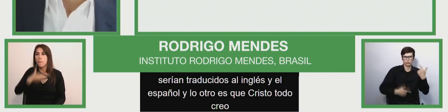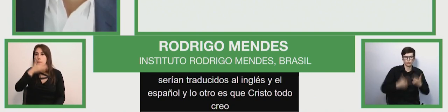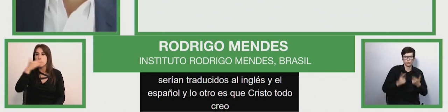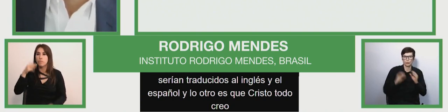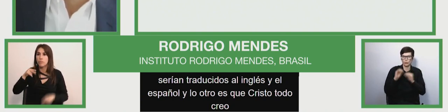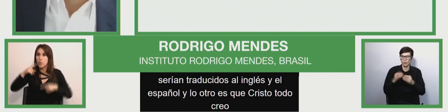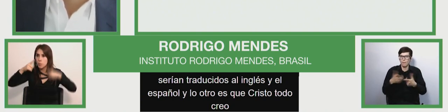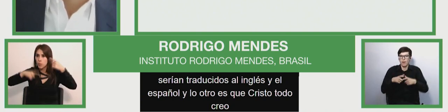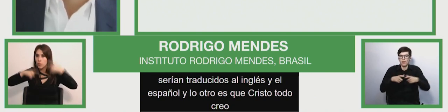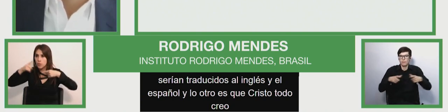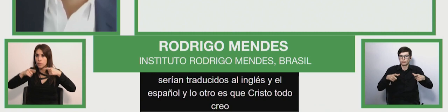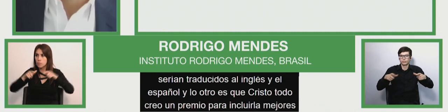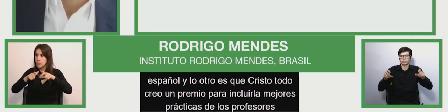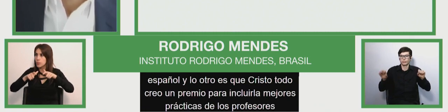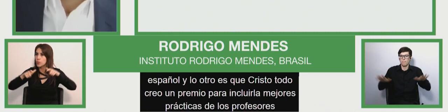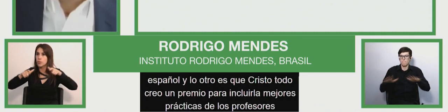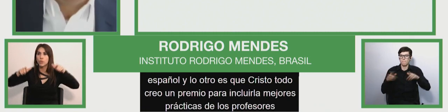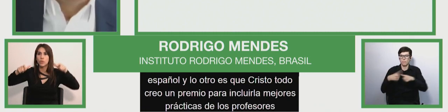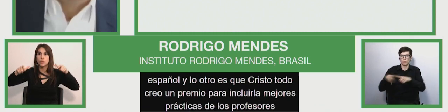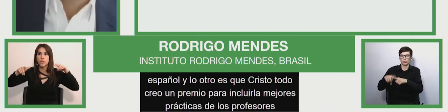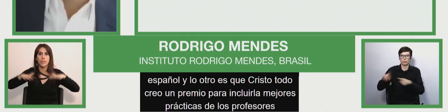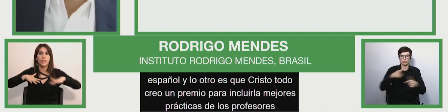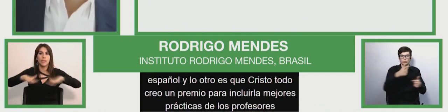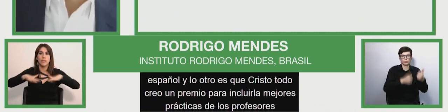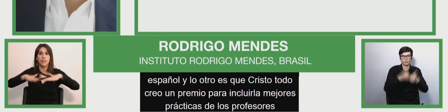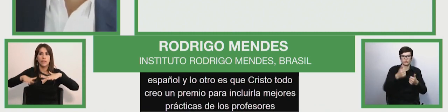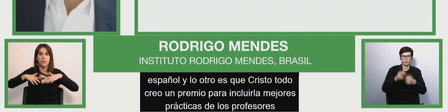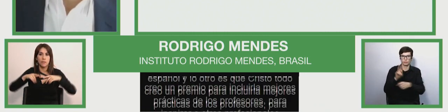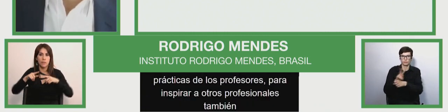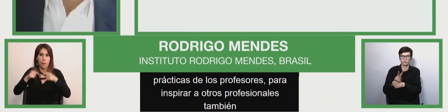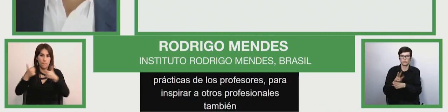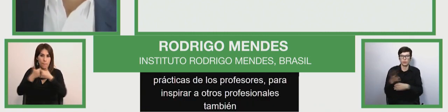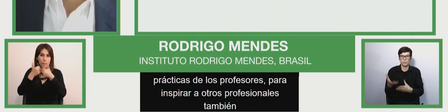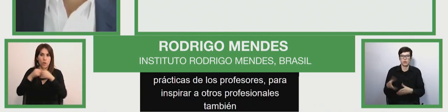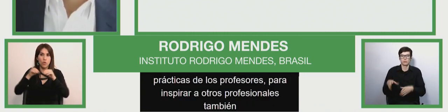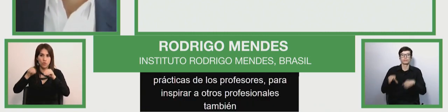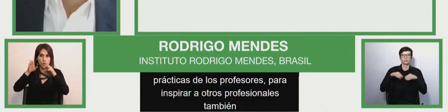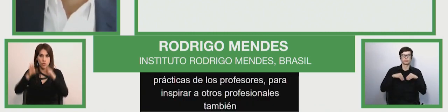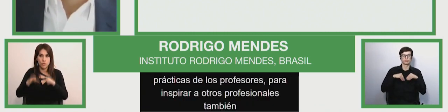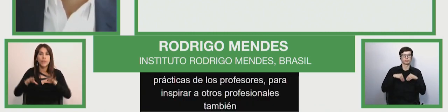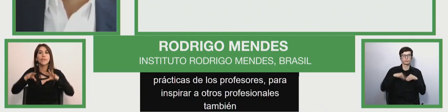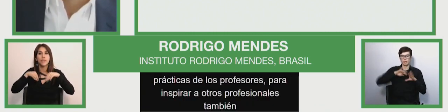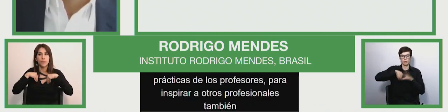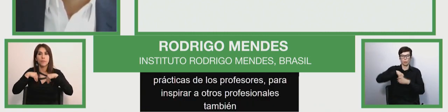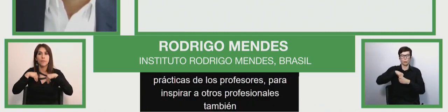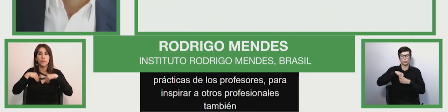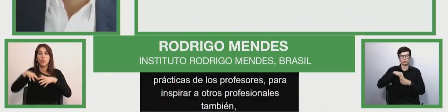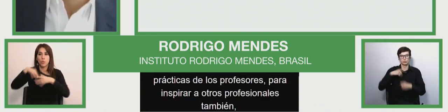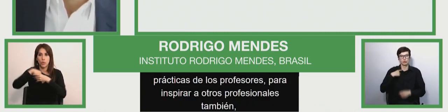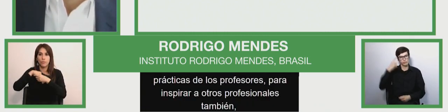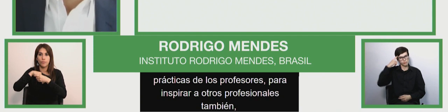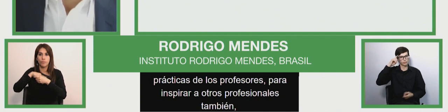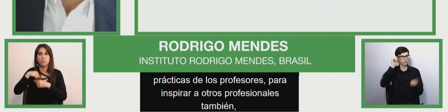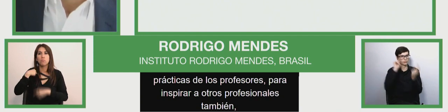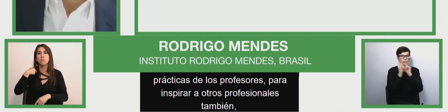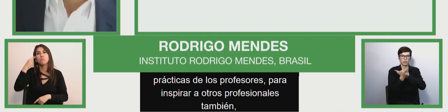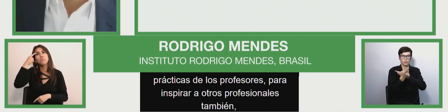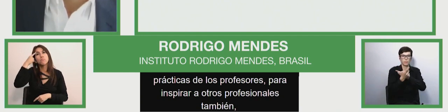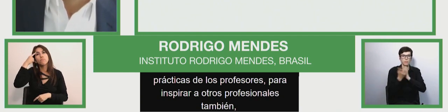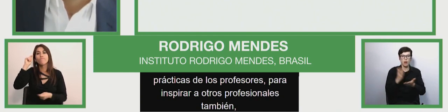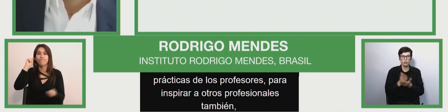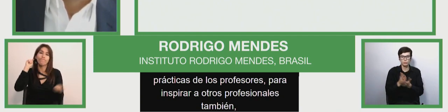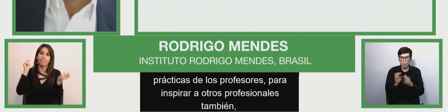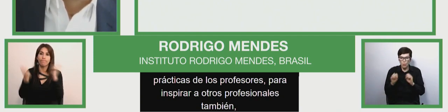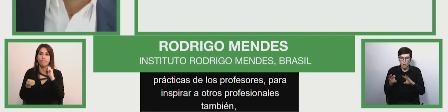practices created by teachers, which will, we believe, inspire other professionals to promote